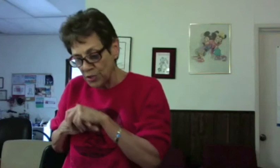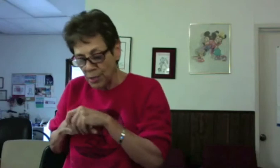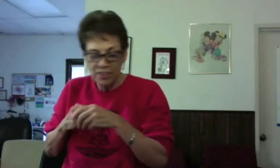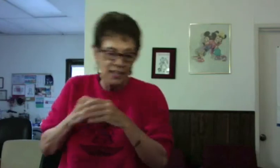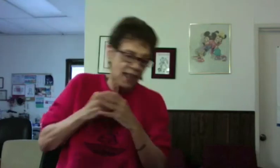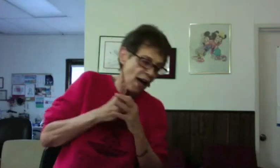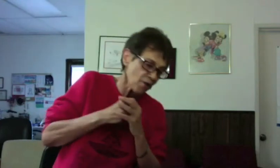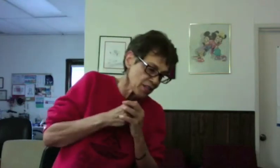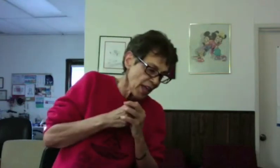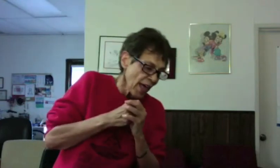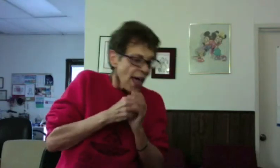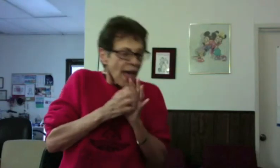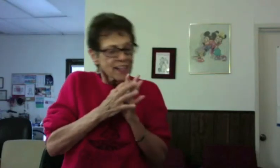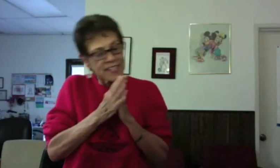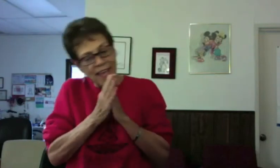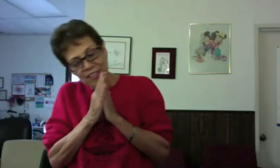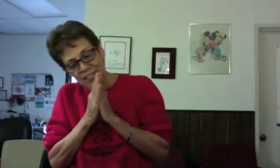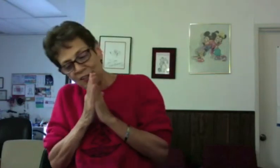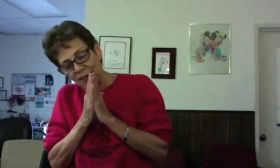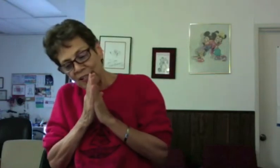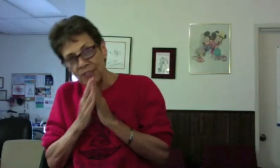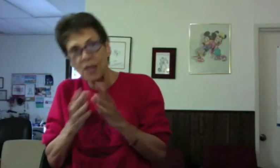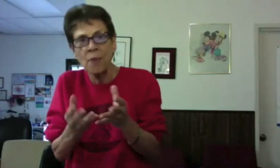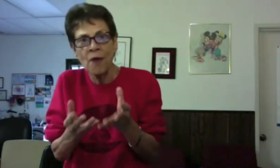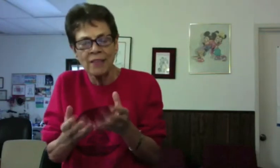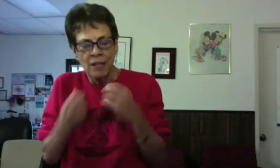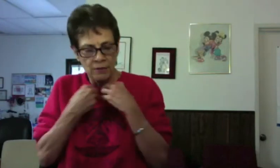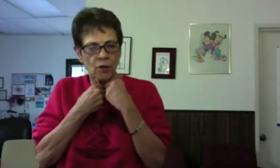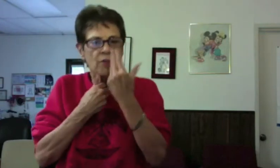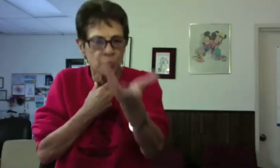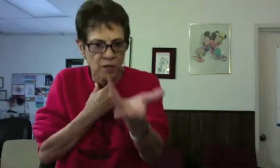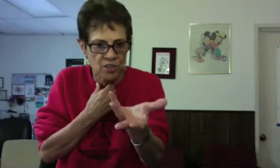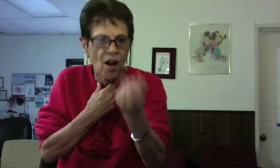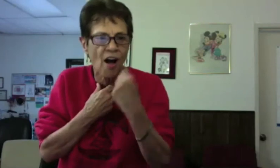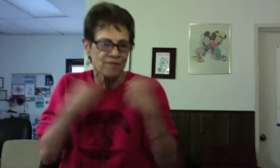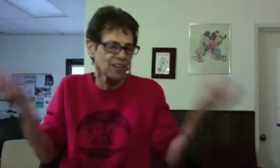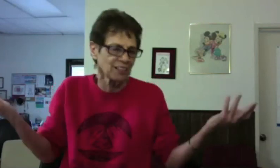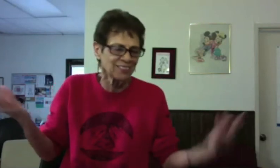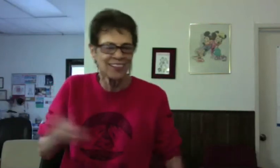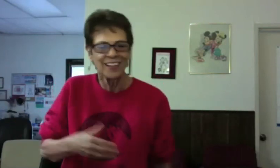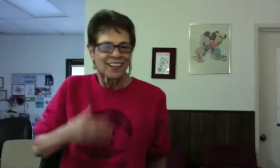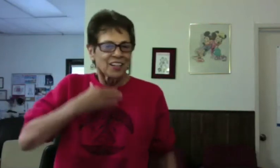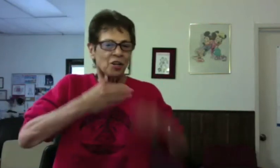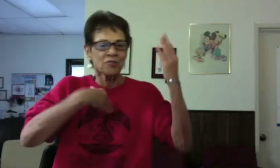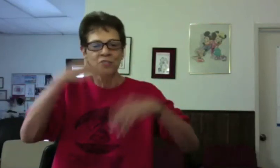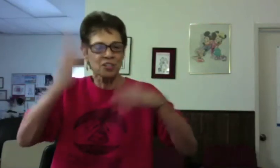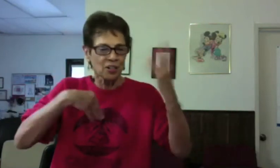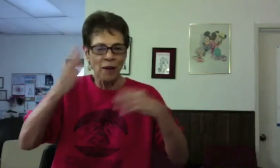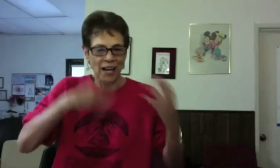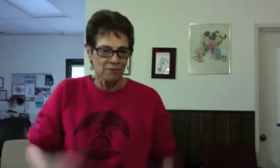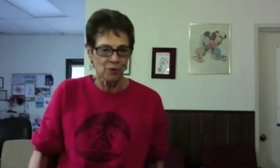up in the clouds, and she's having such great time. Do that one! You know, if it's pissed off, then, you know, you're just going to go back and forth